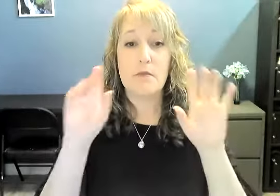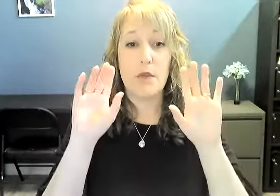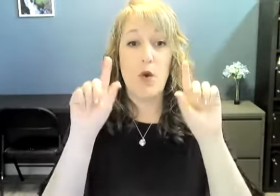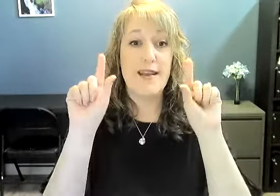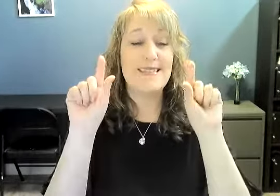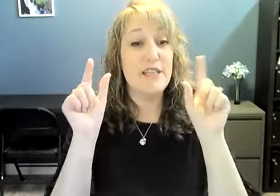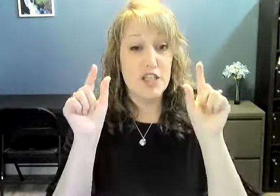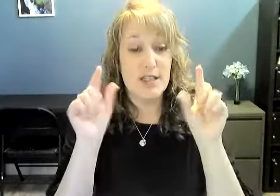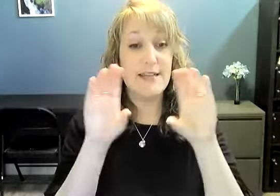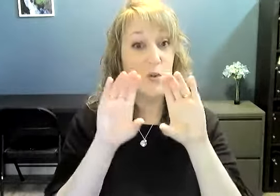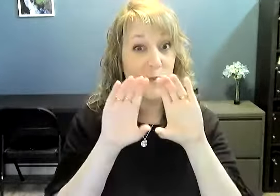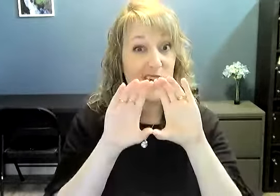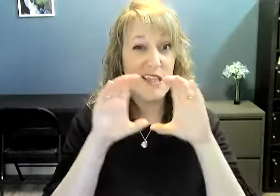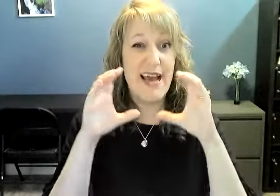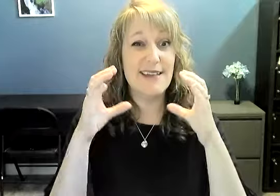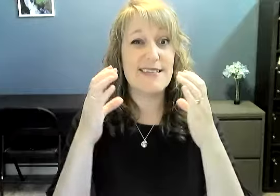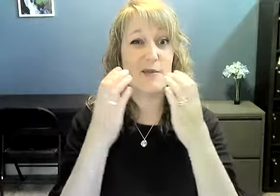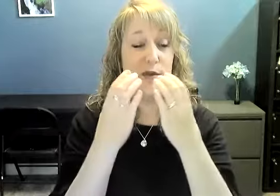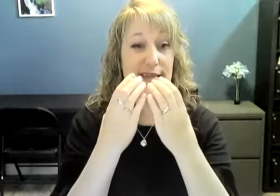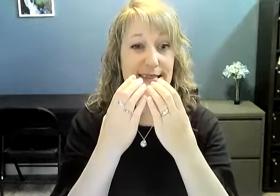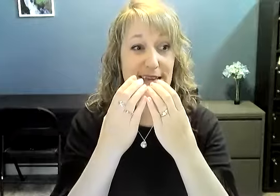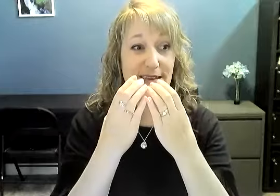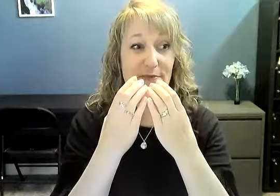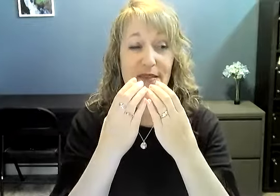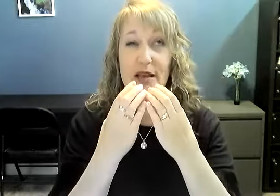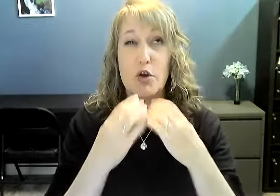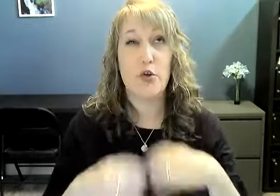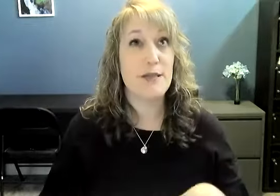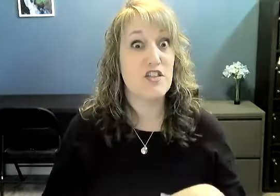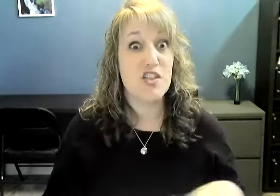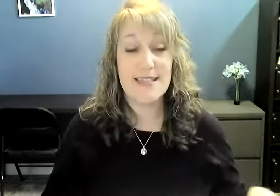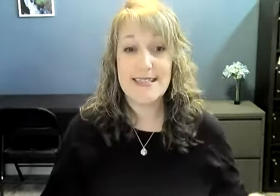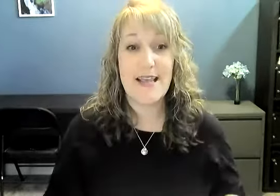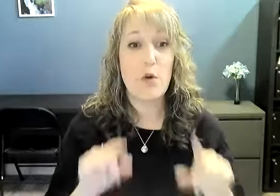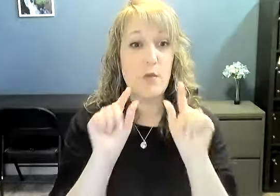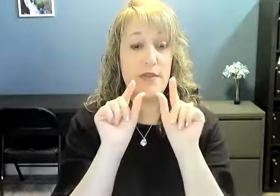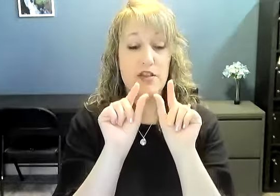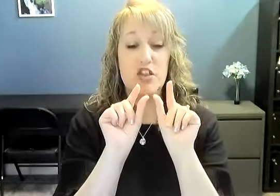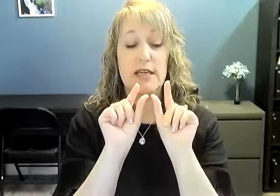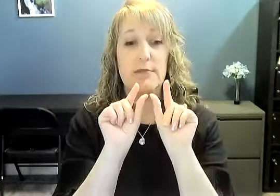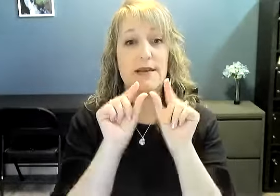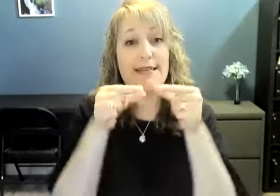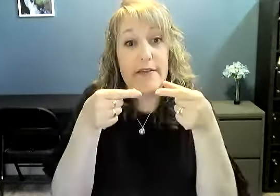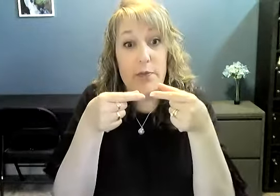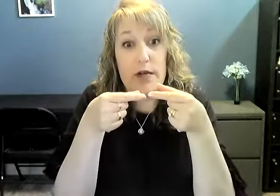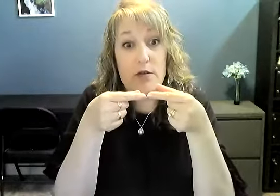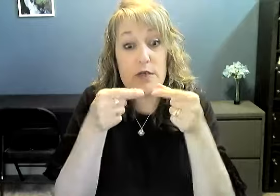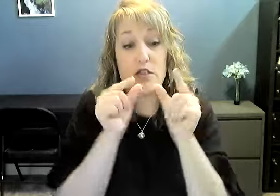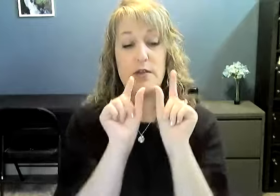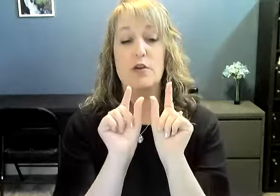One is initialized. Remember class with a C group is just the same only with a G. But instead of pointing toward each other, you